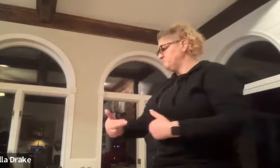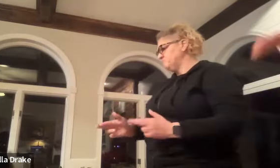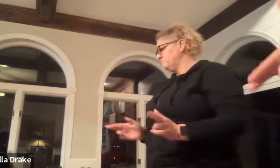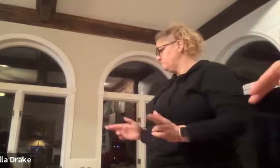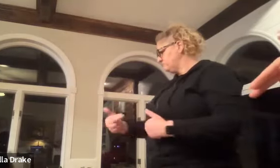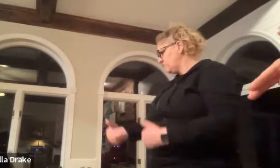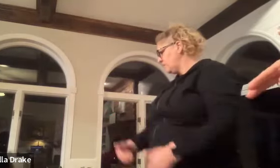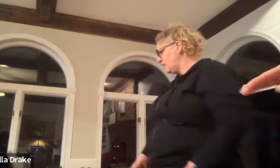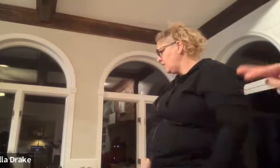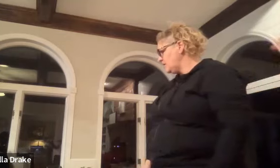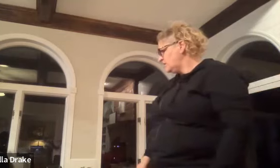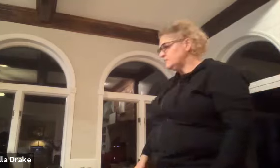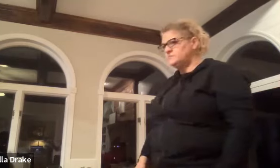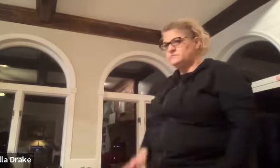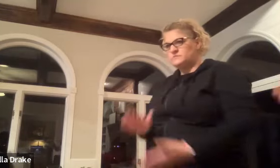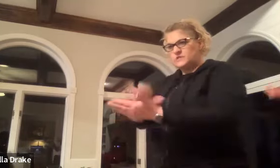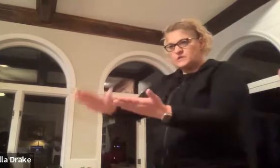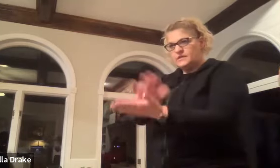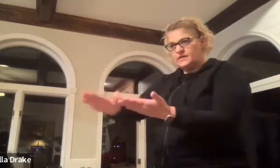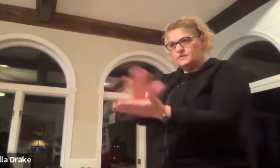so clean clean